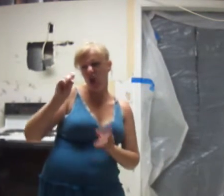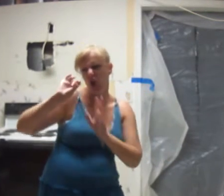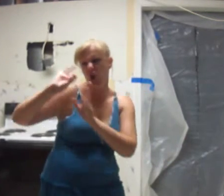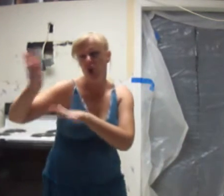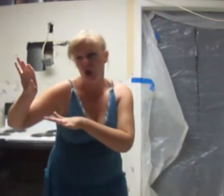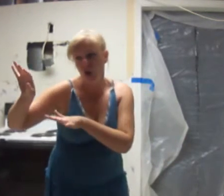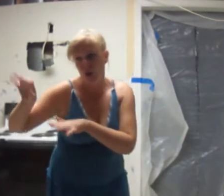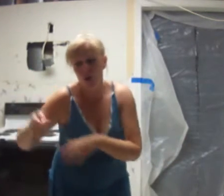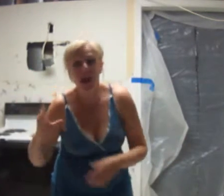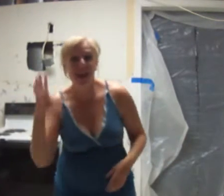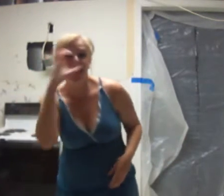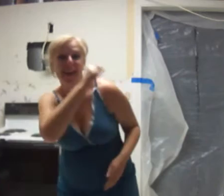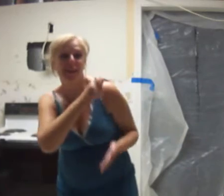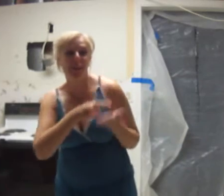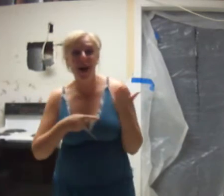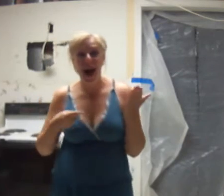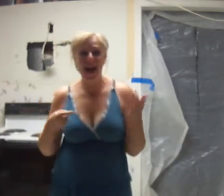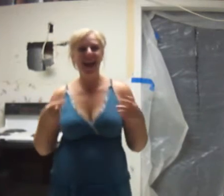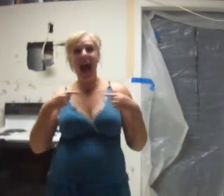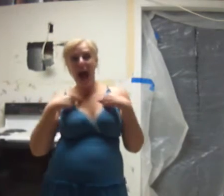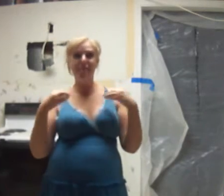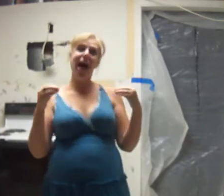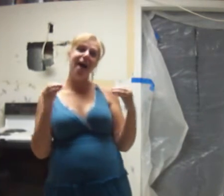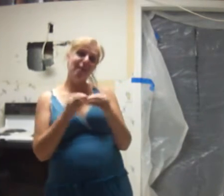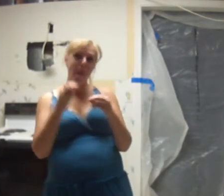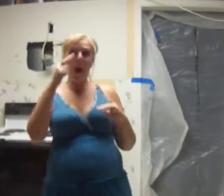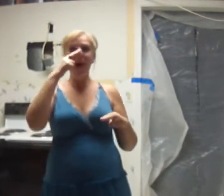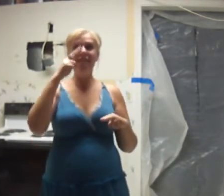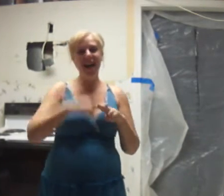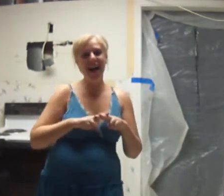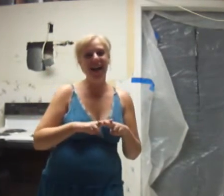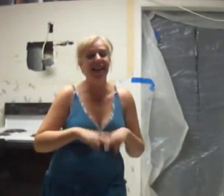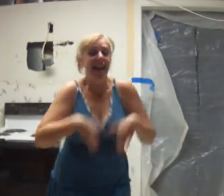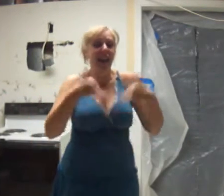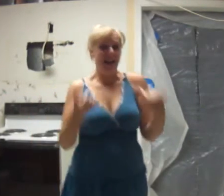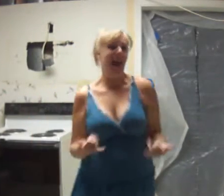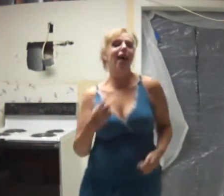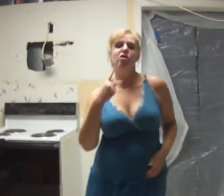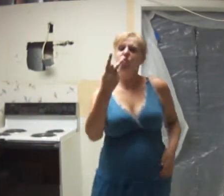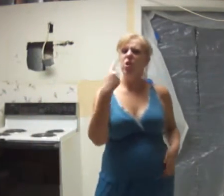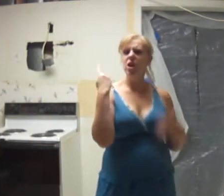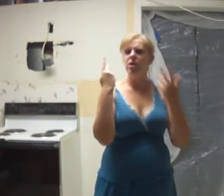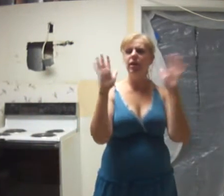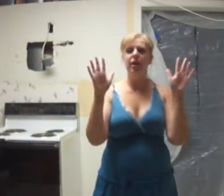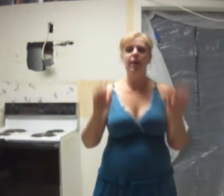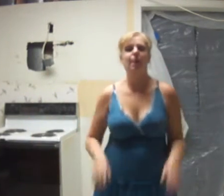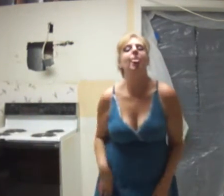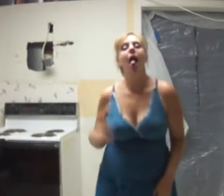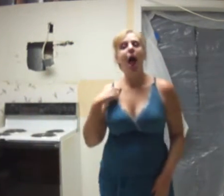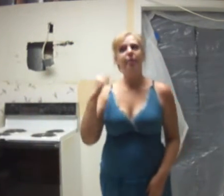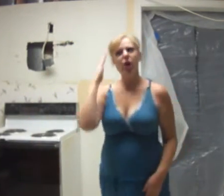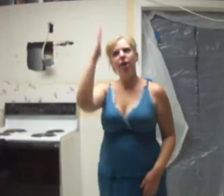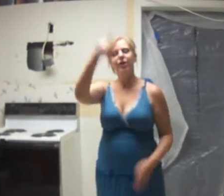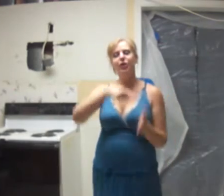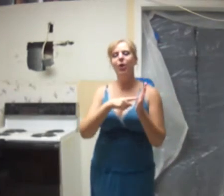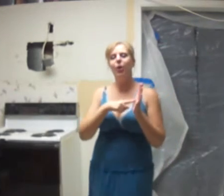you And guess what, I'm having more fun And now that we're done, I'm gonna show